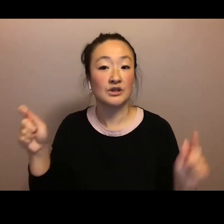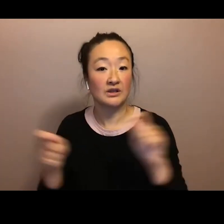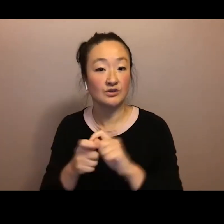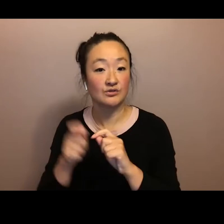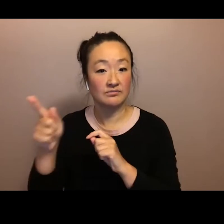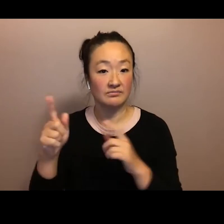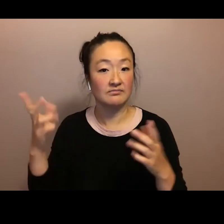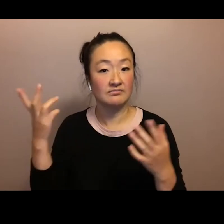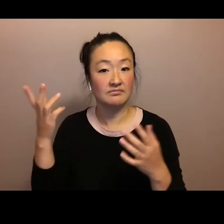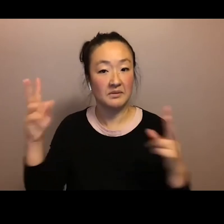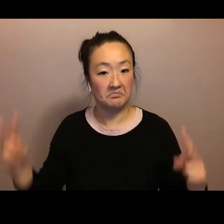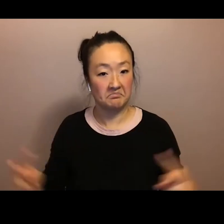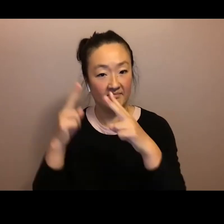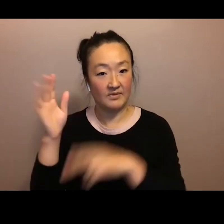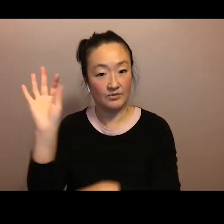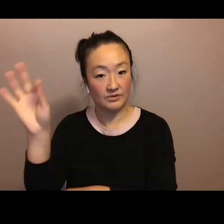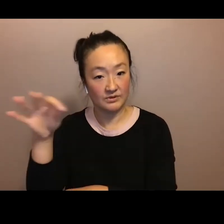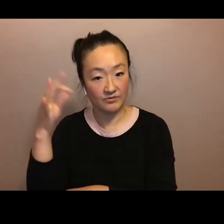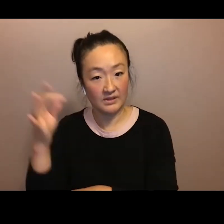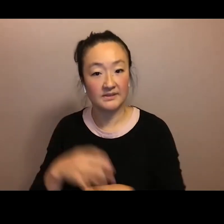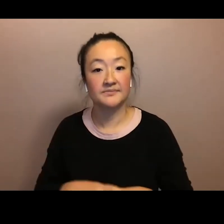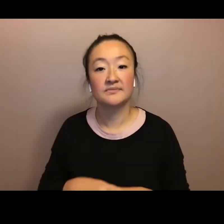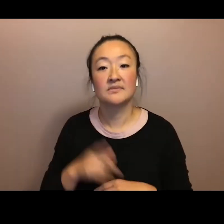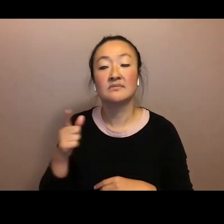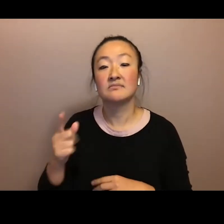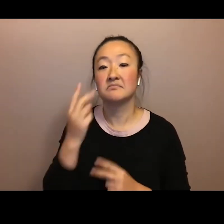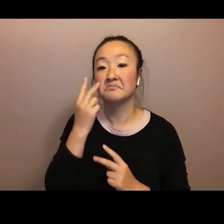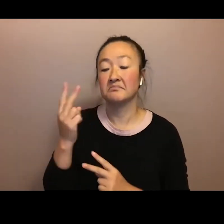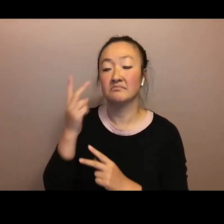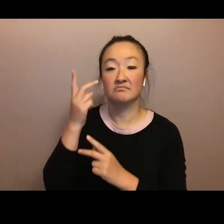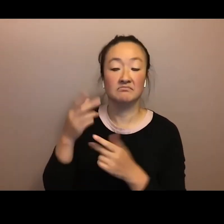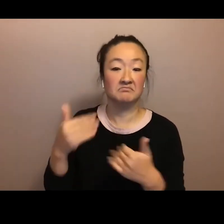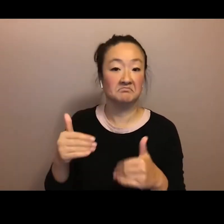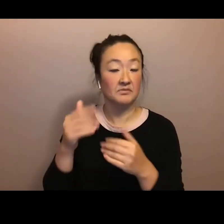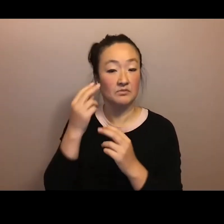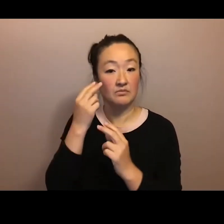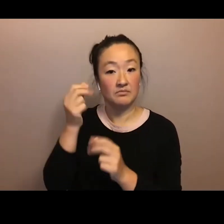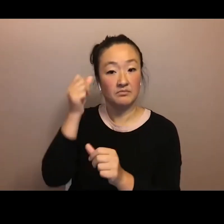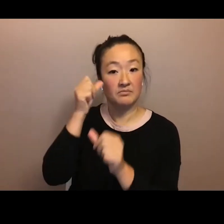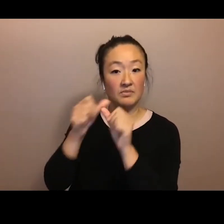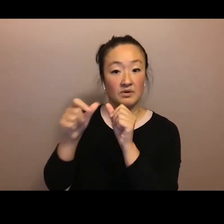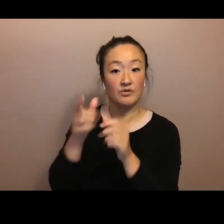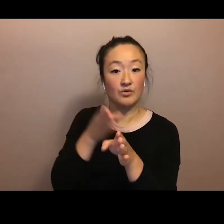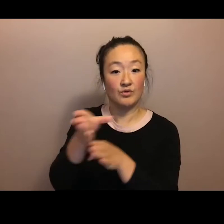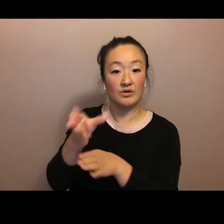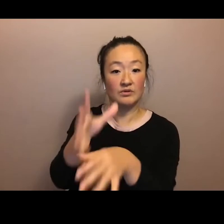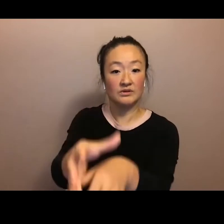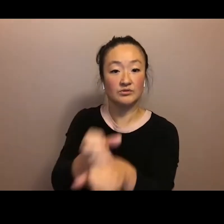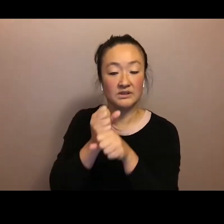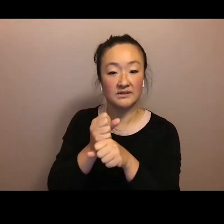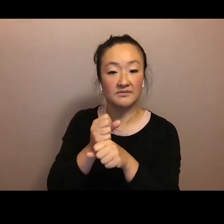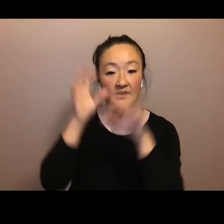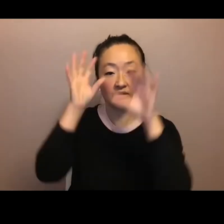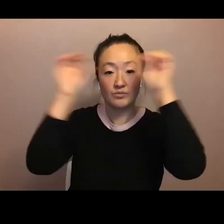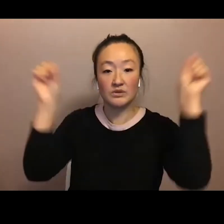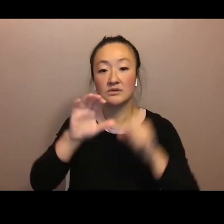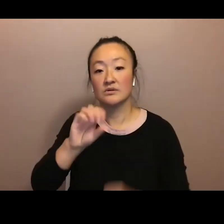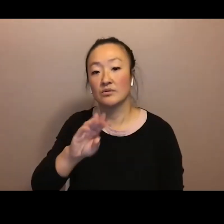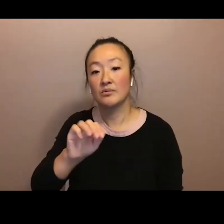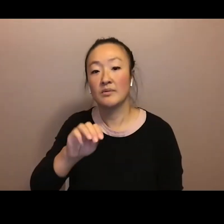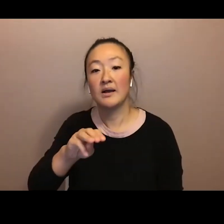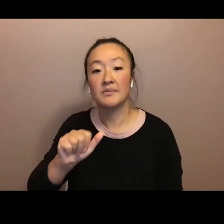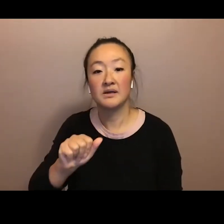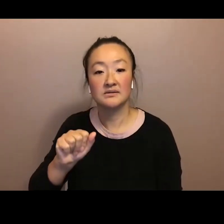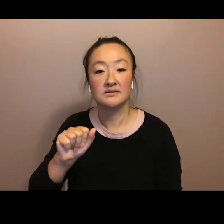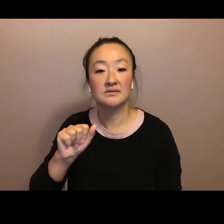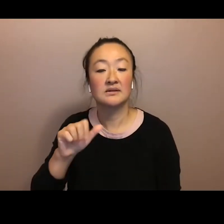activism, excuse me, as a spoken word poet and organizer in her Pacific Islander community. Thank you